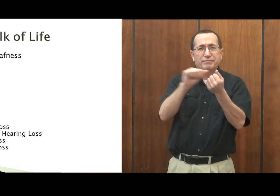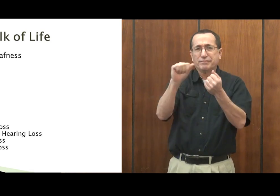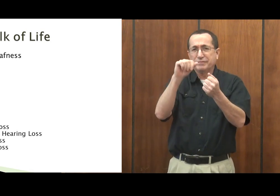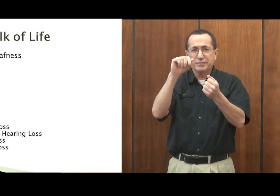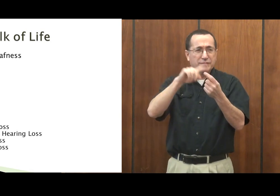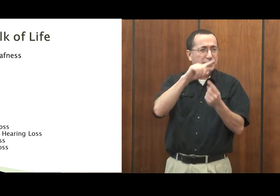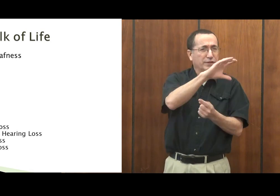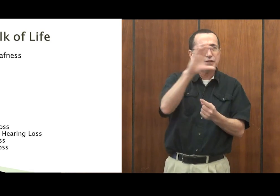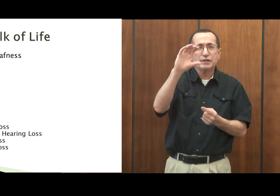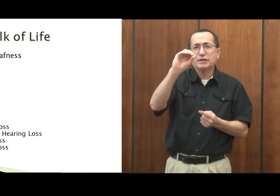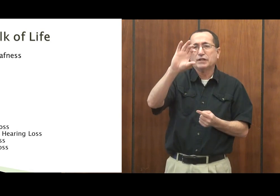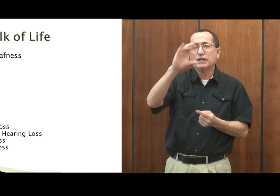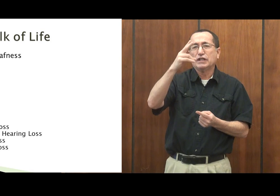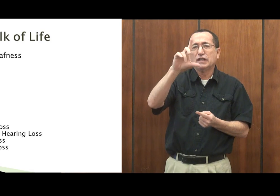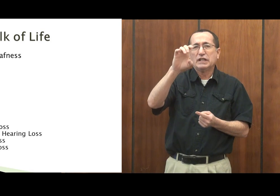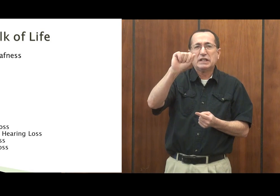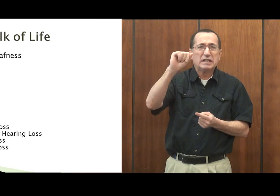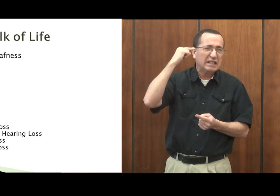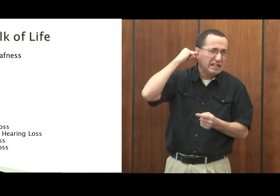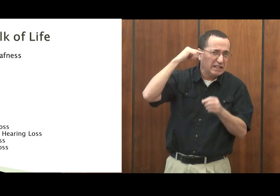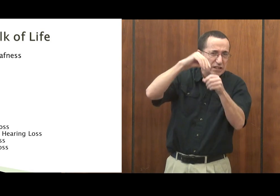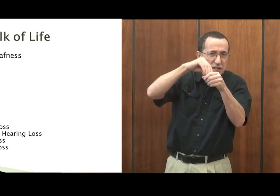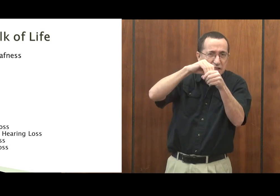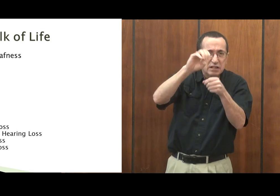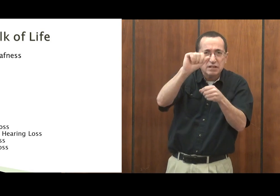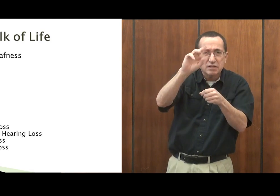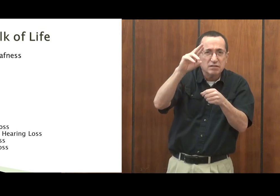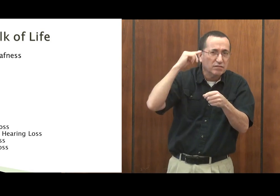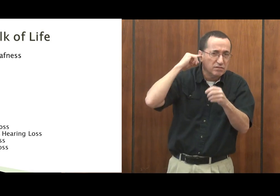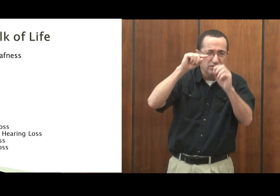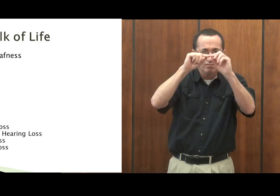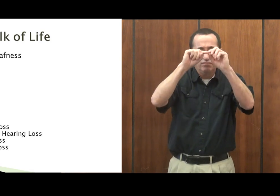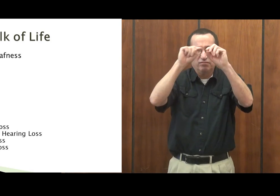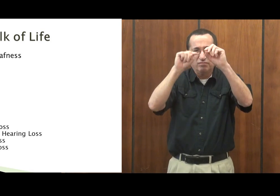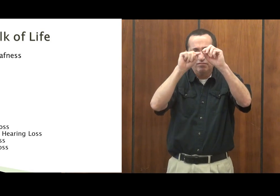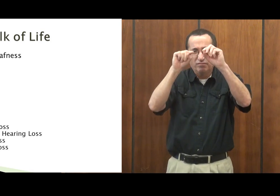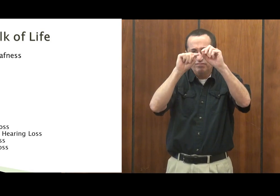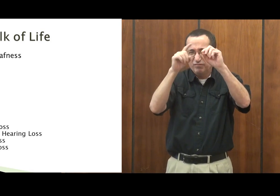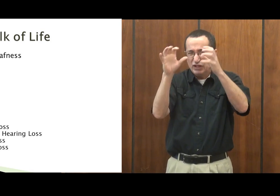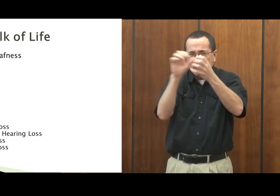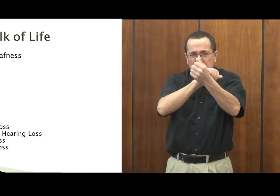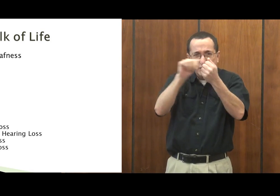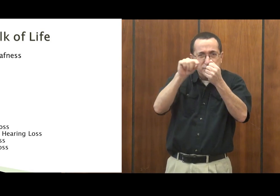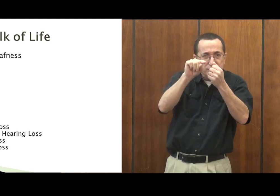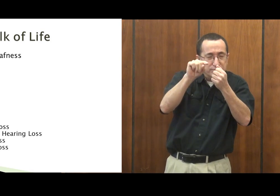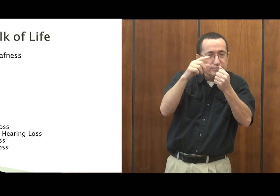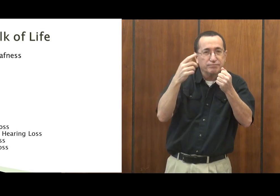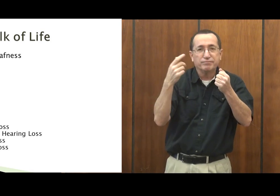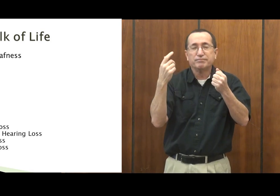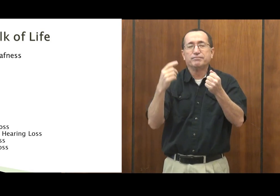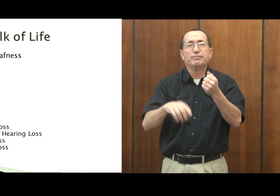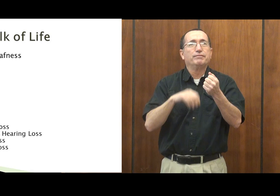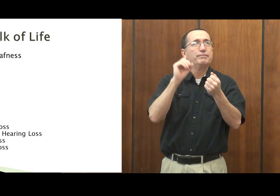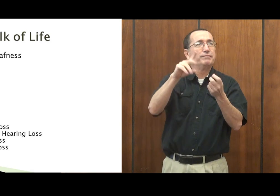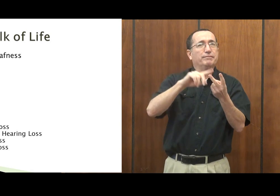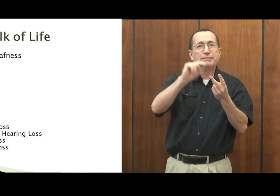When a child is born, it could be the cochlea inside of the ear is